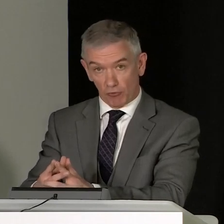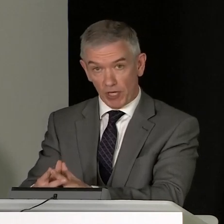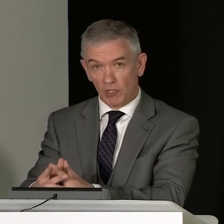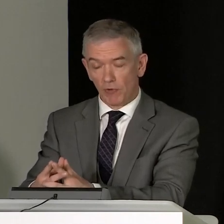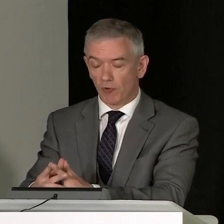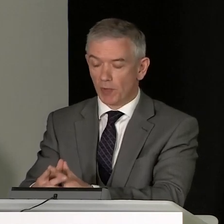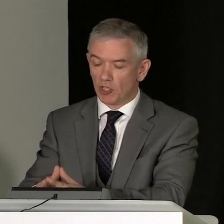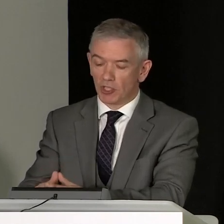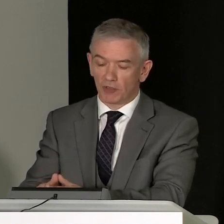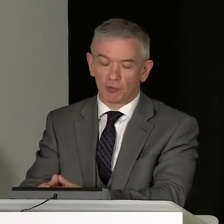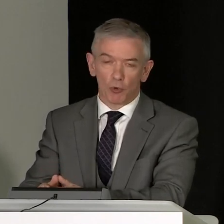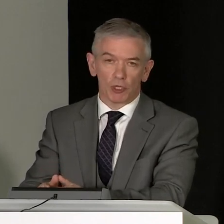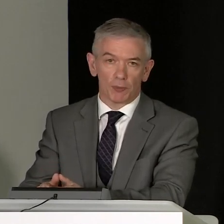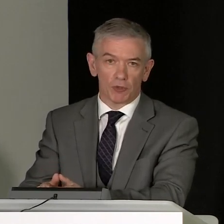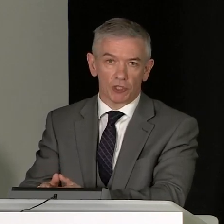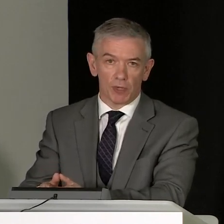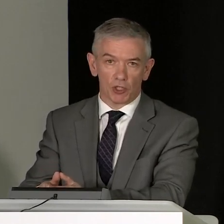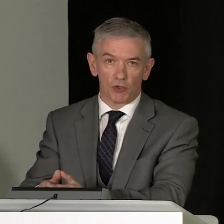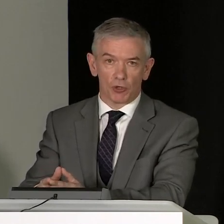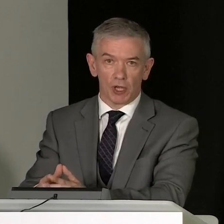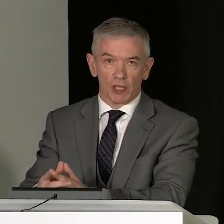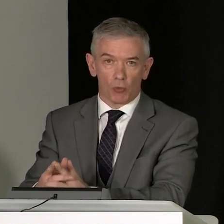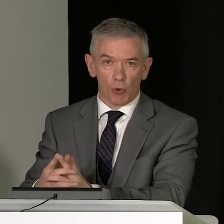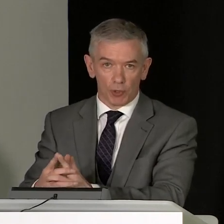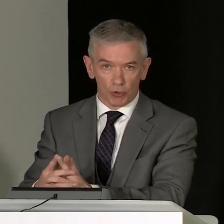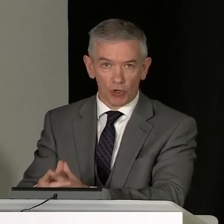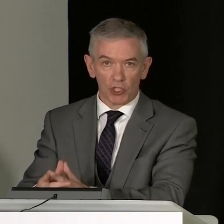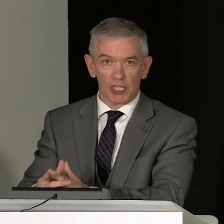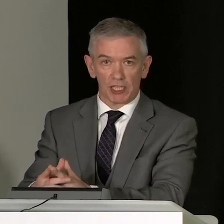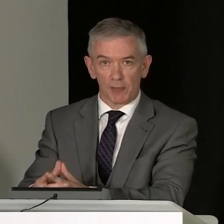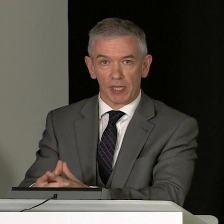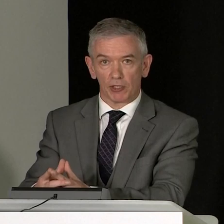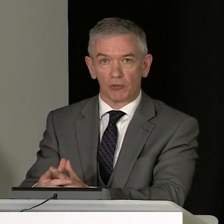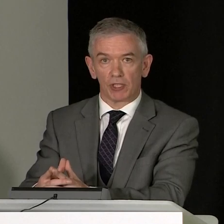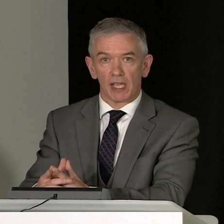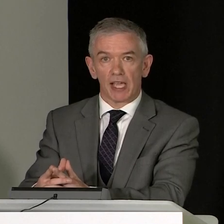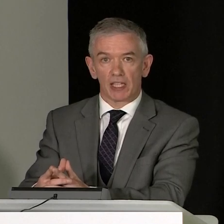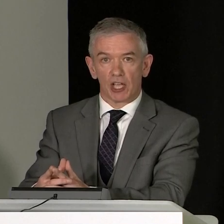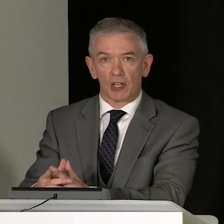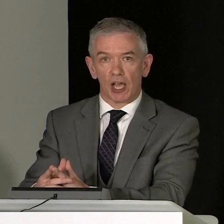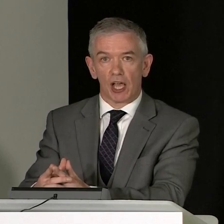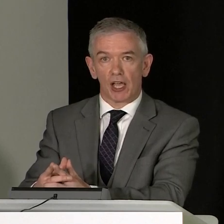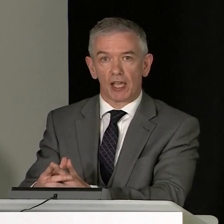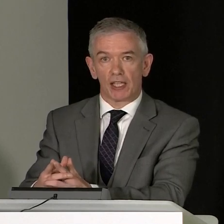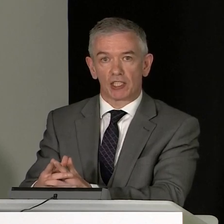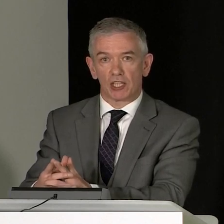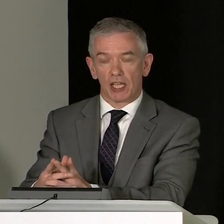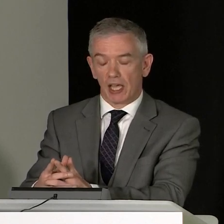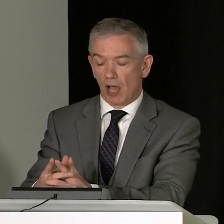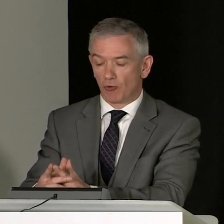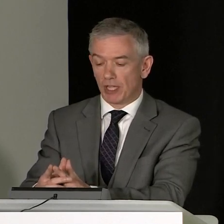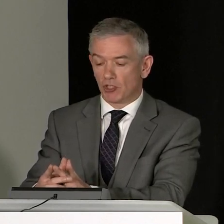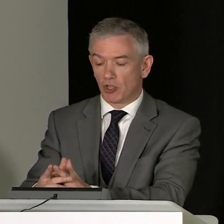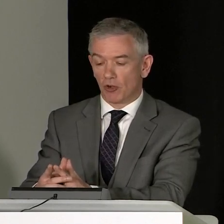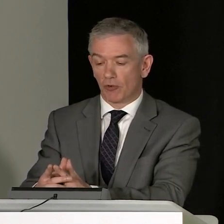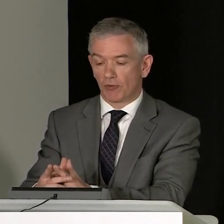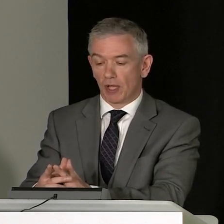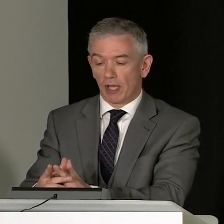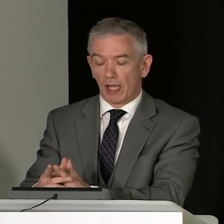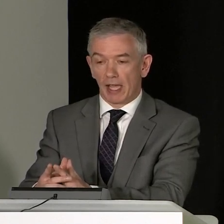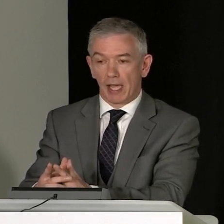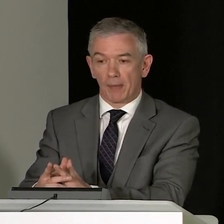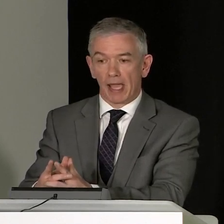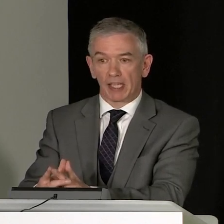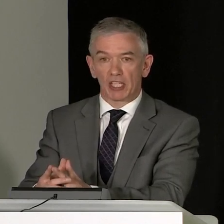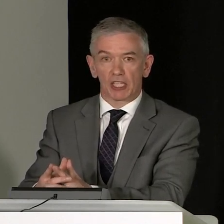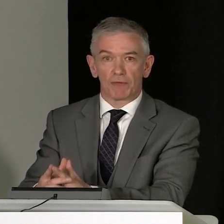that range of information that I've spoken about to make sure that what we're not seeing in the background is a range of